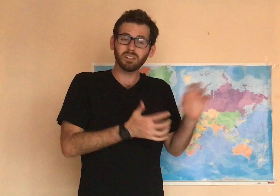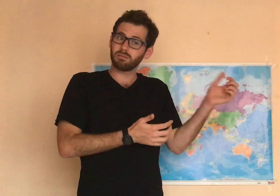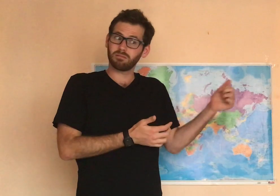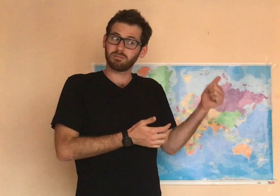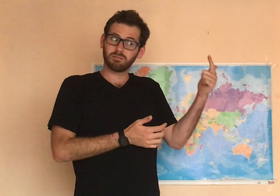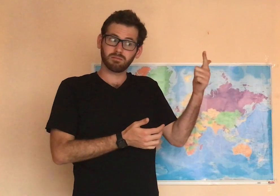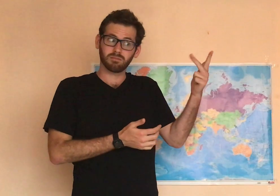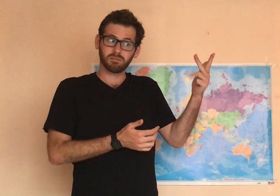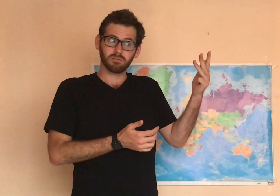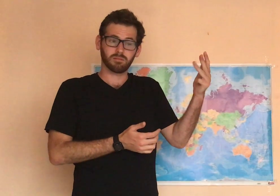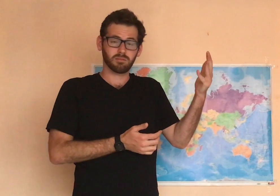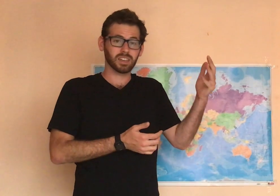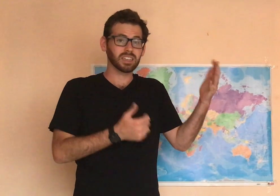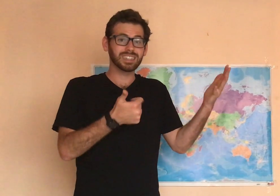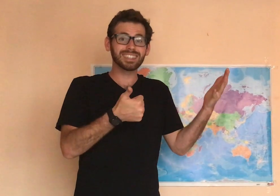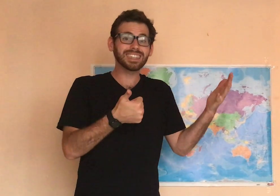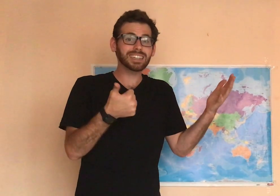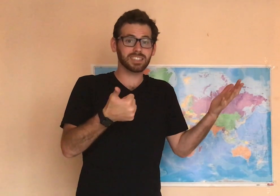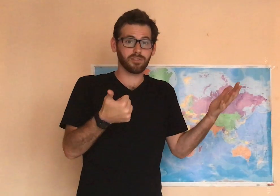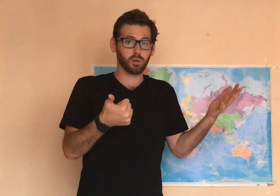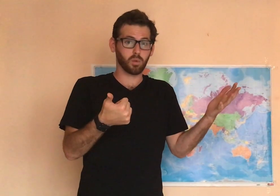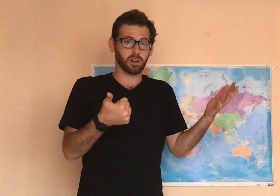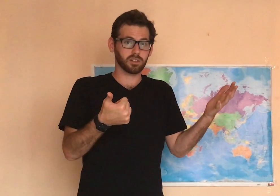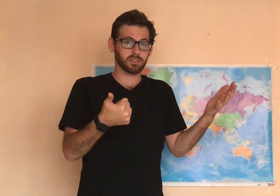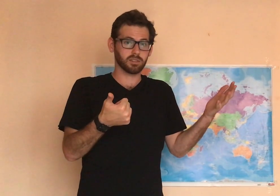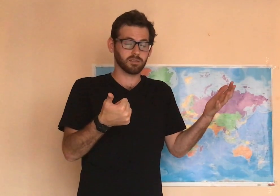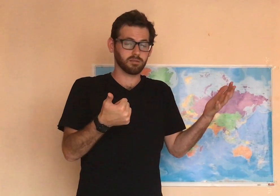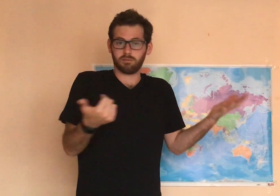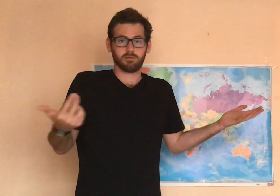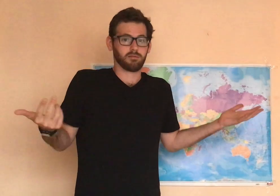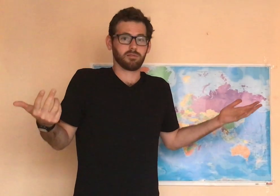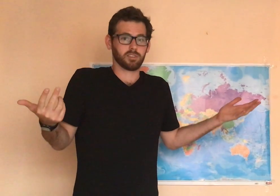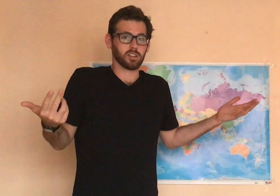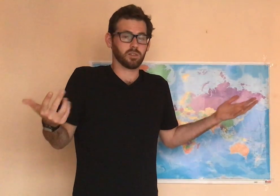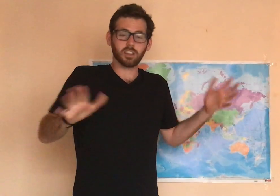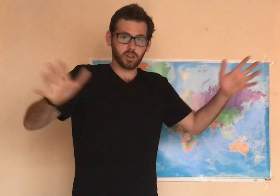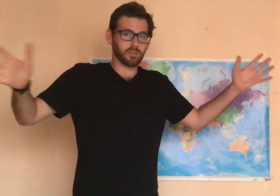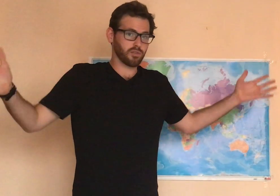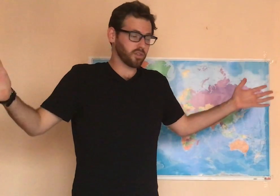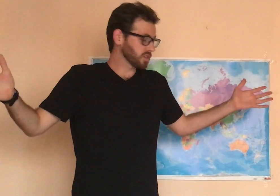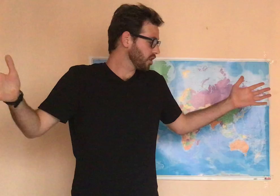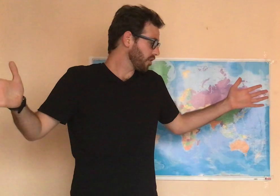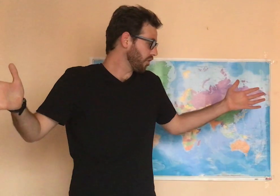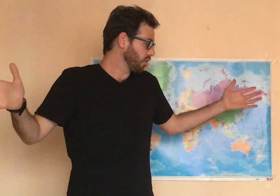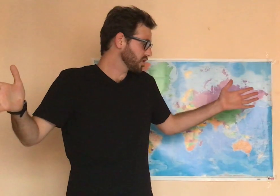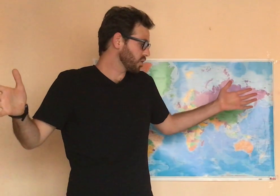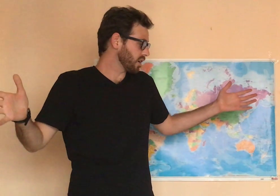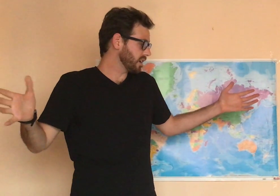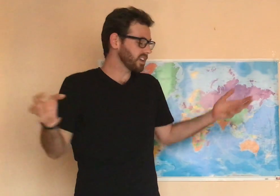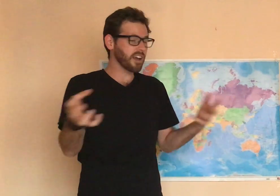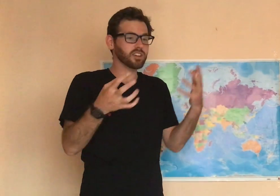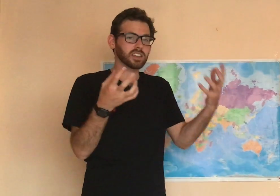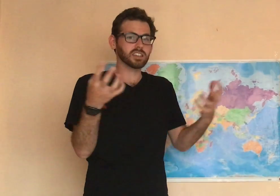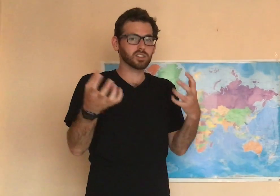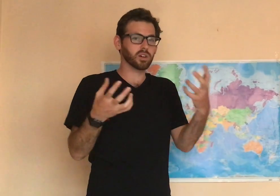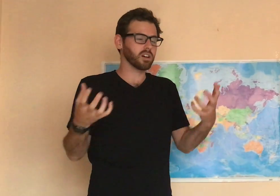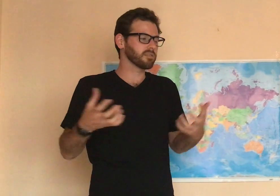six different words. So, there you have a full story. Everything is going on.